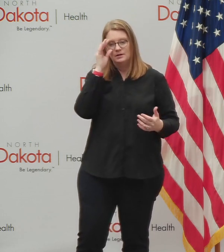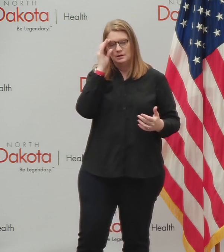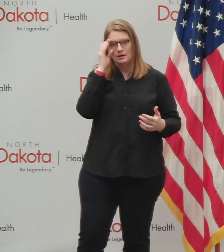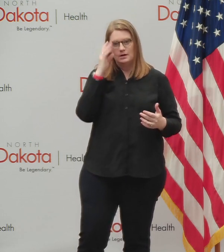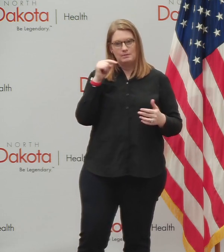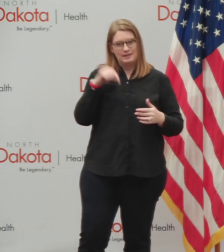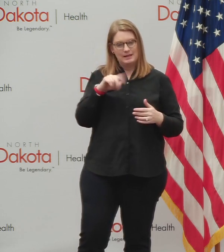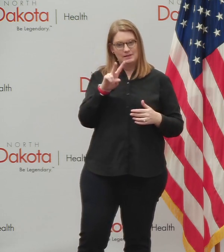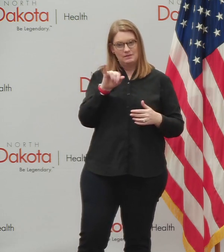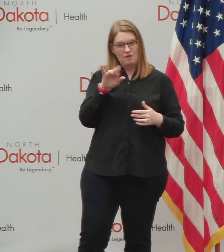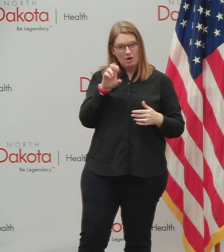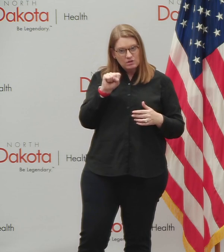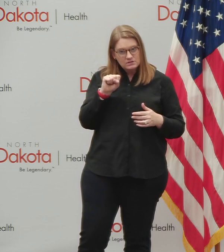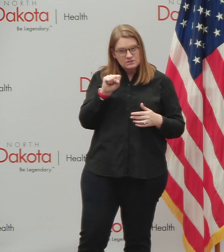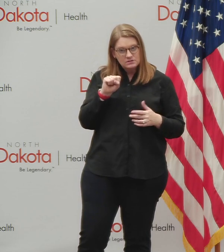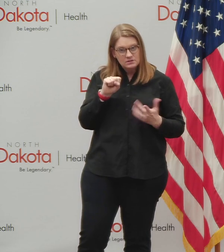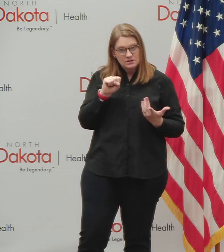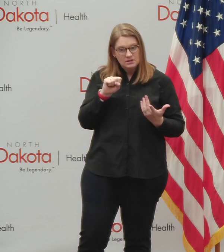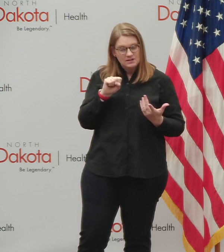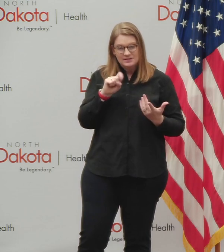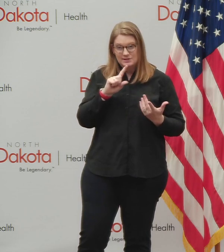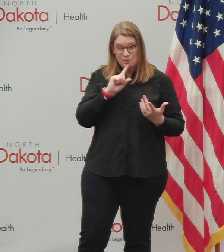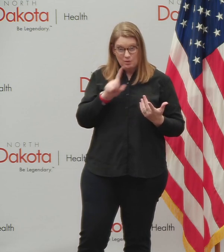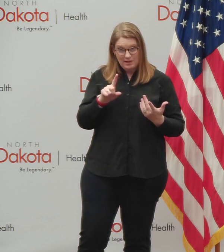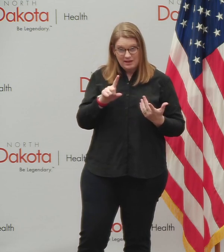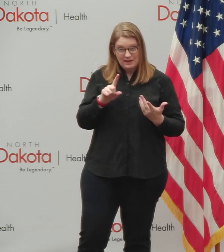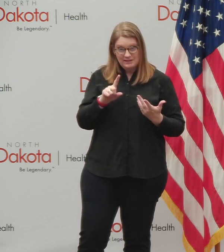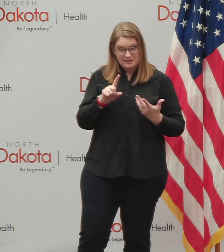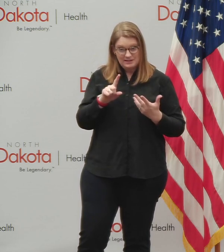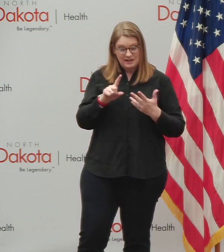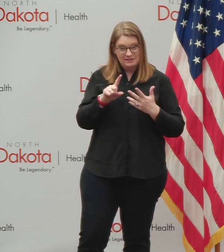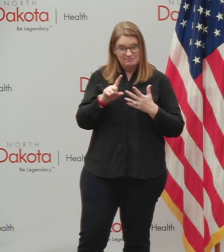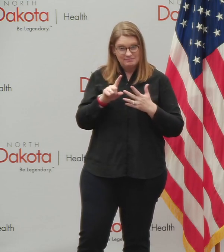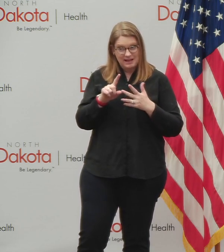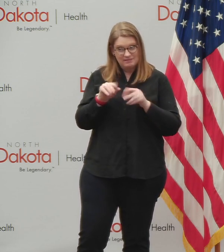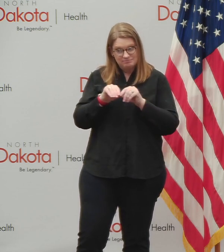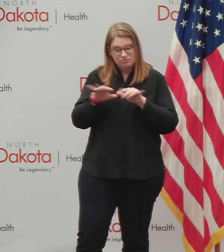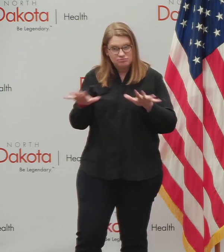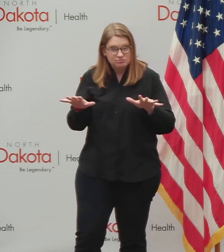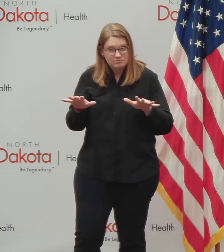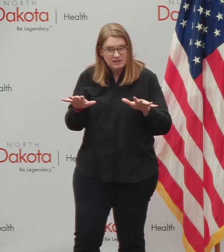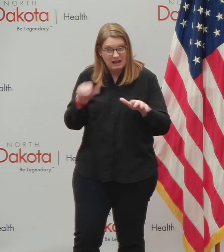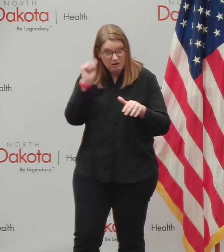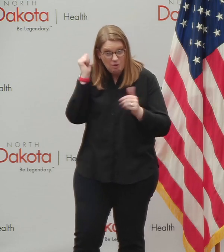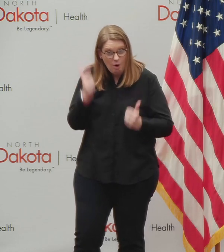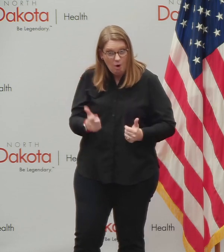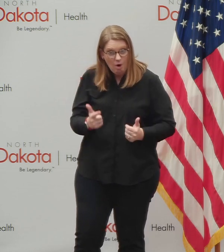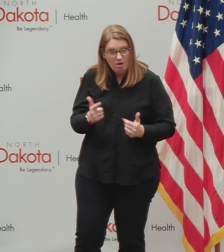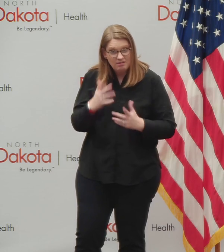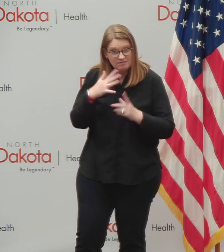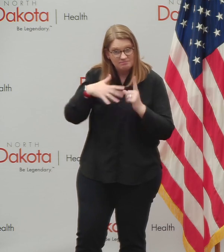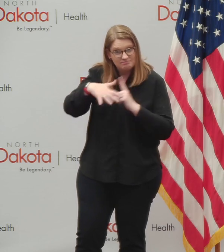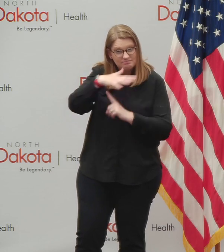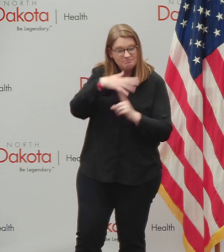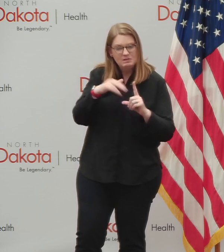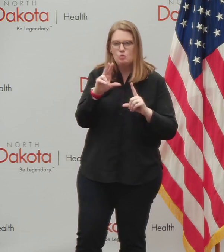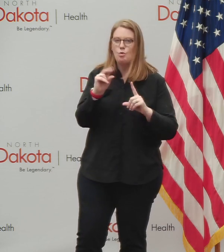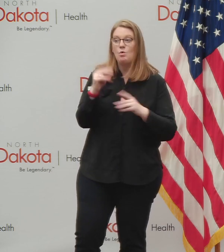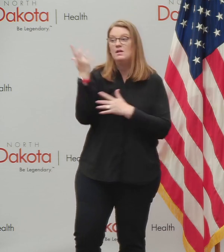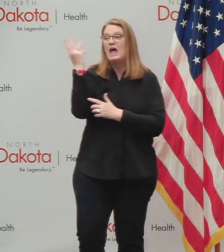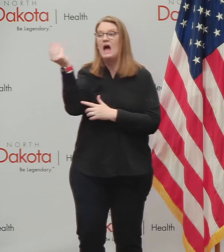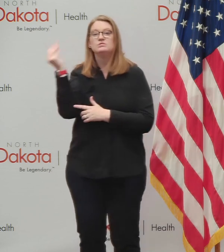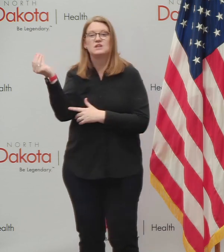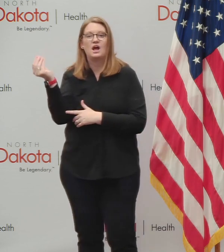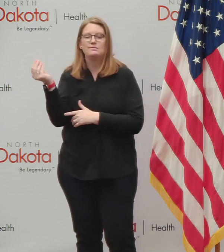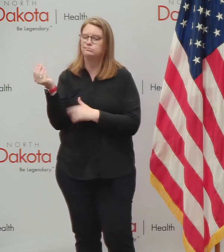virus does not thrive equally in all environments. We know it does much more poorly outdoors than it does in these